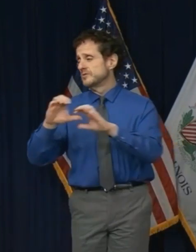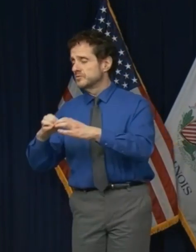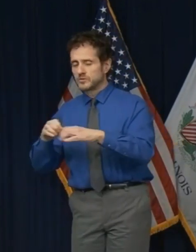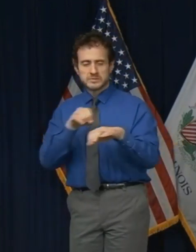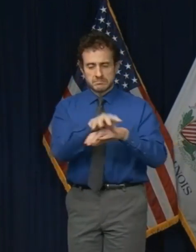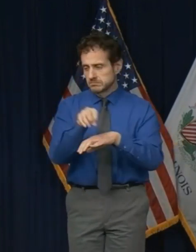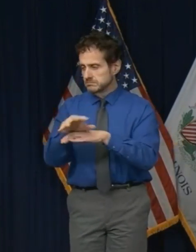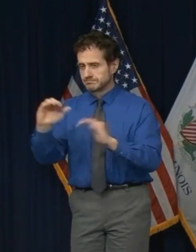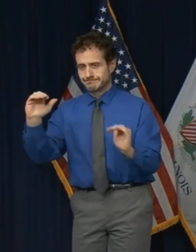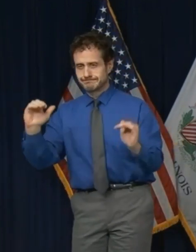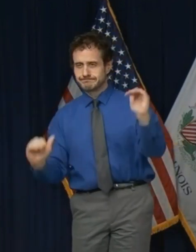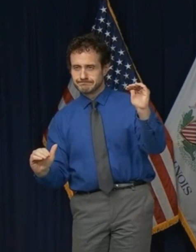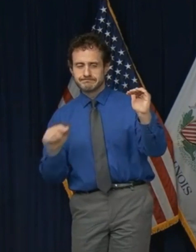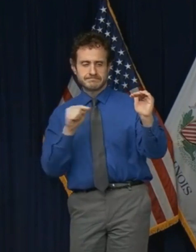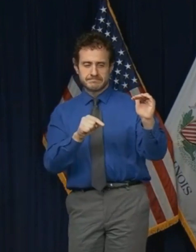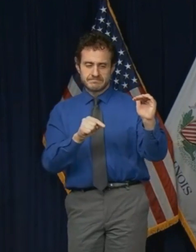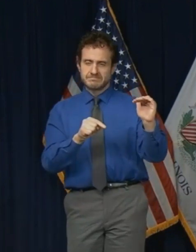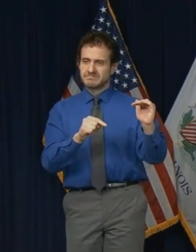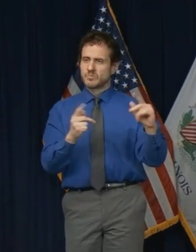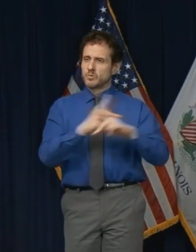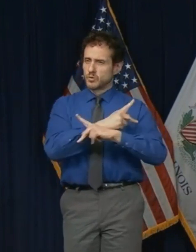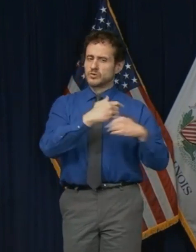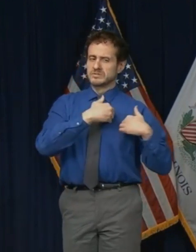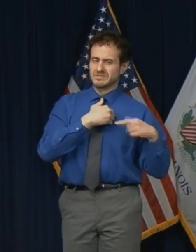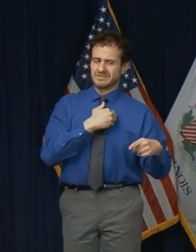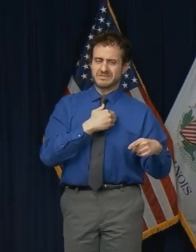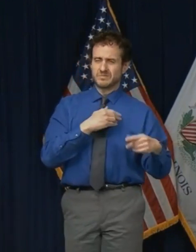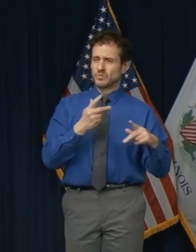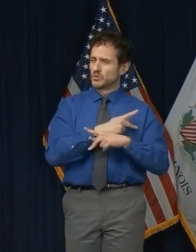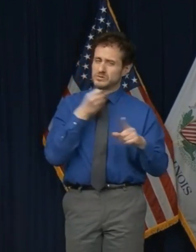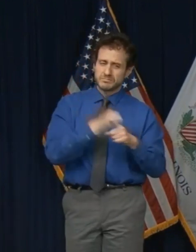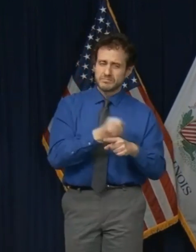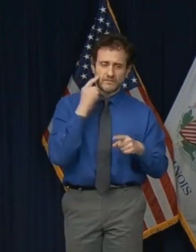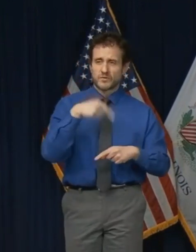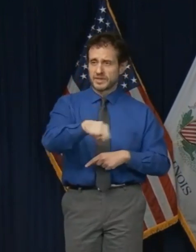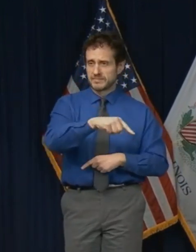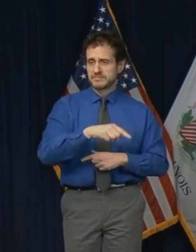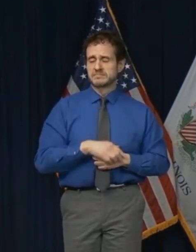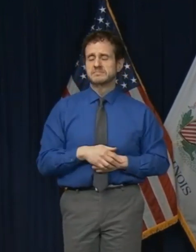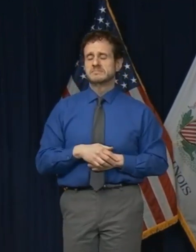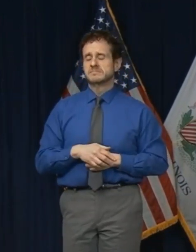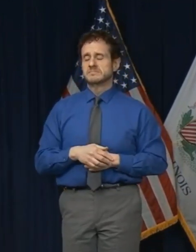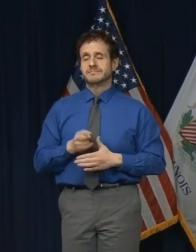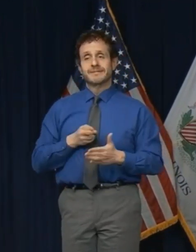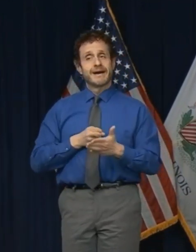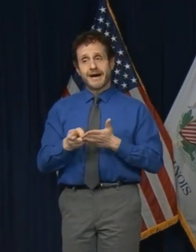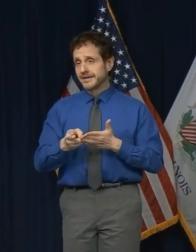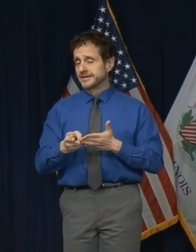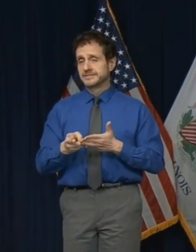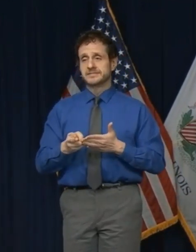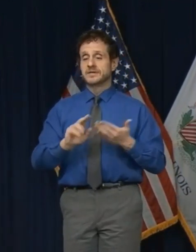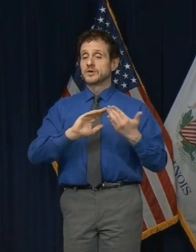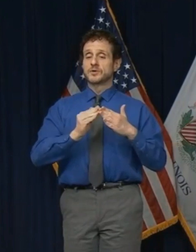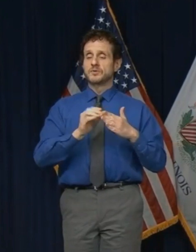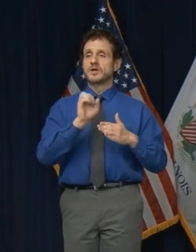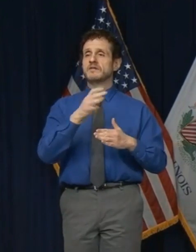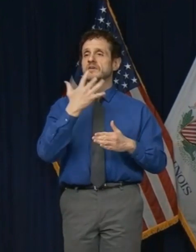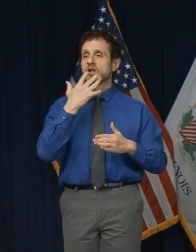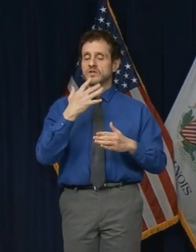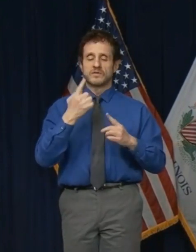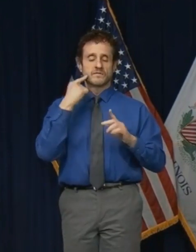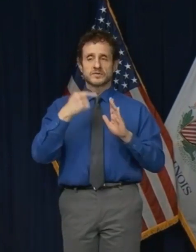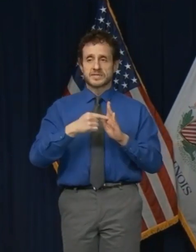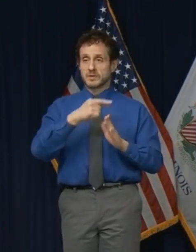We're facing a crisis, and we have to face it honestly. Communities of color, and particularly black